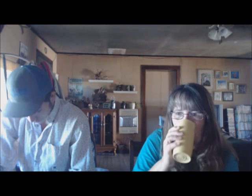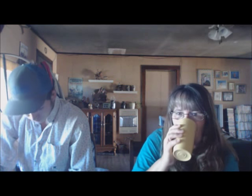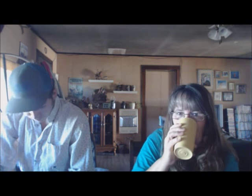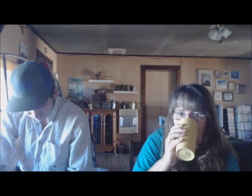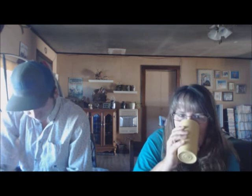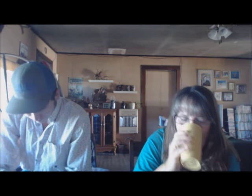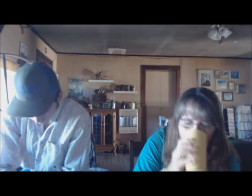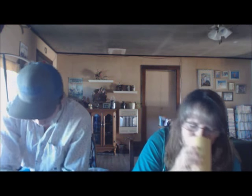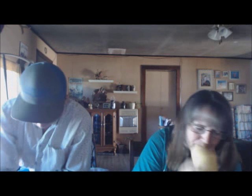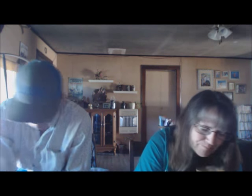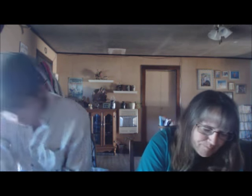Yep. Um,